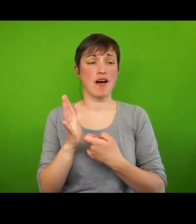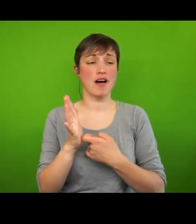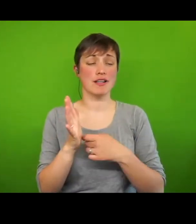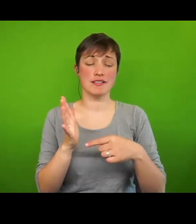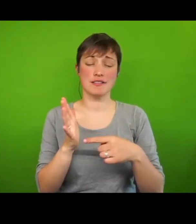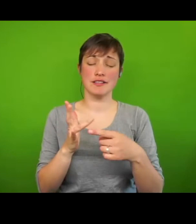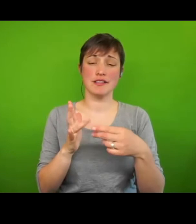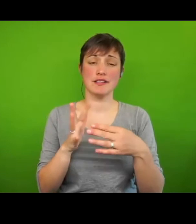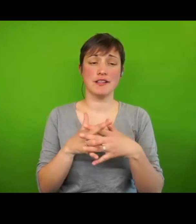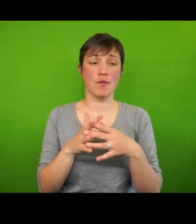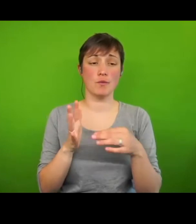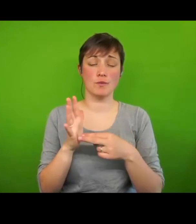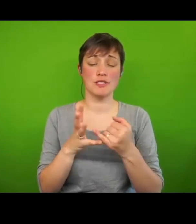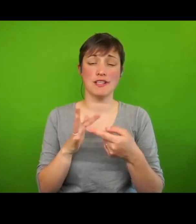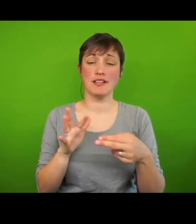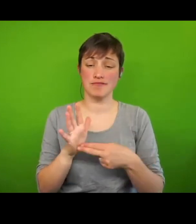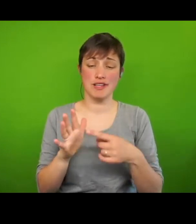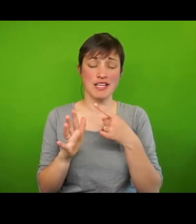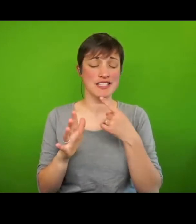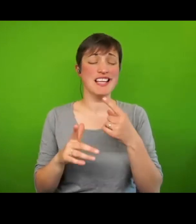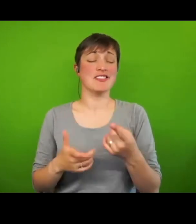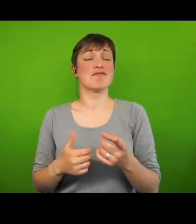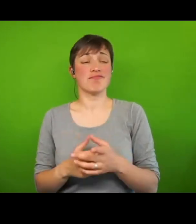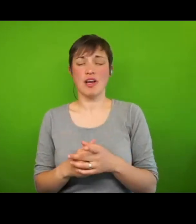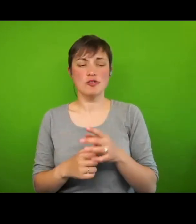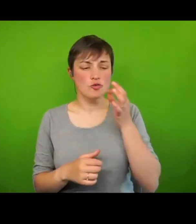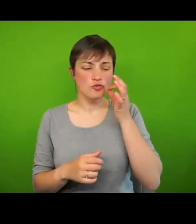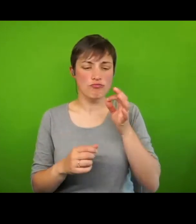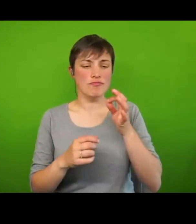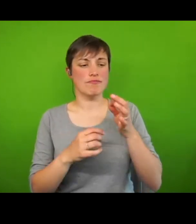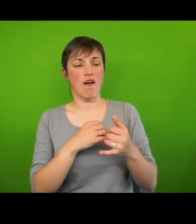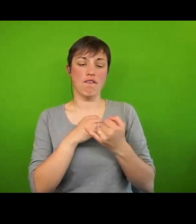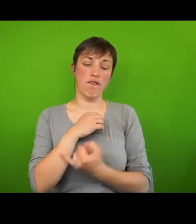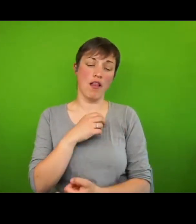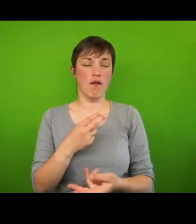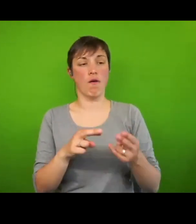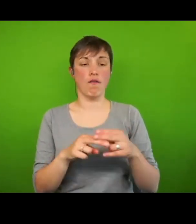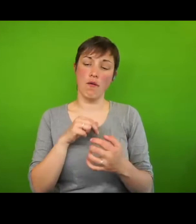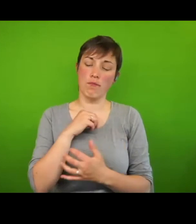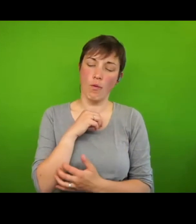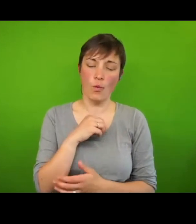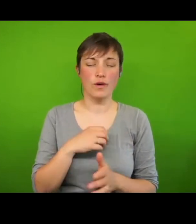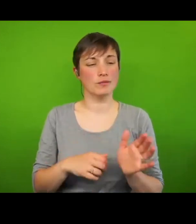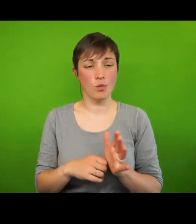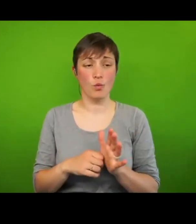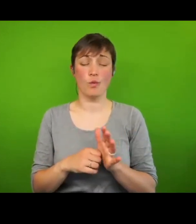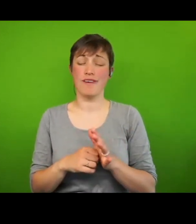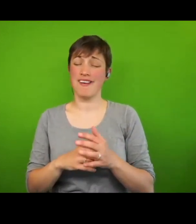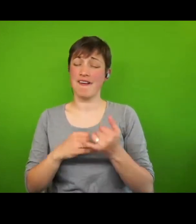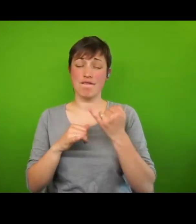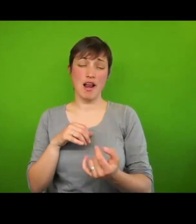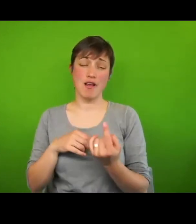failures of the poor to the failures of macroeconomic structures and policies of nation states and